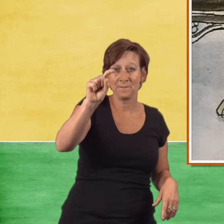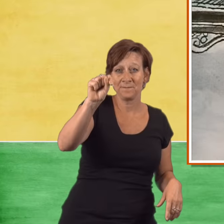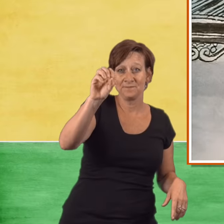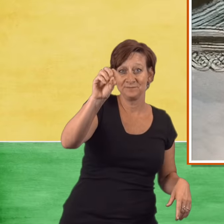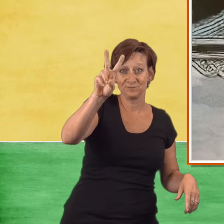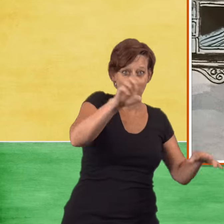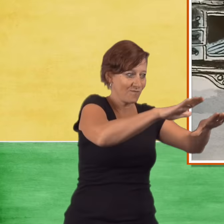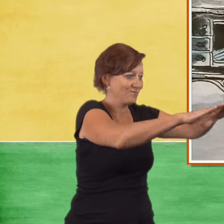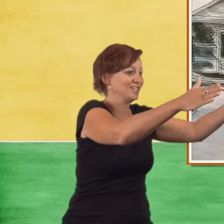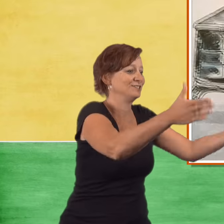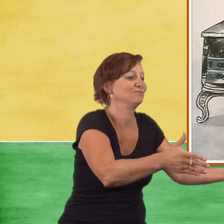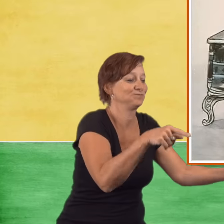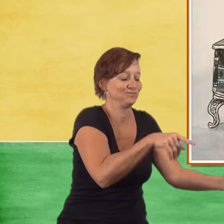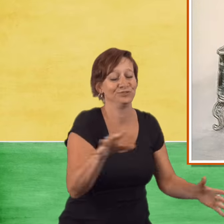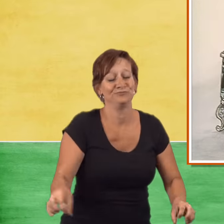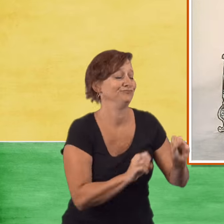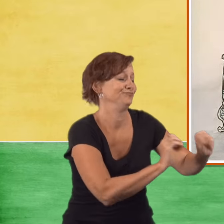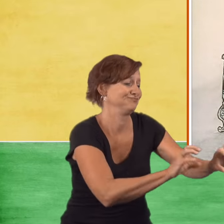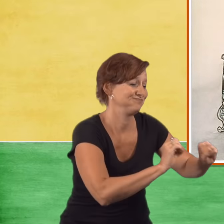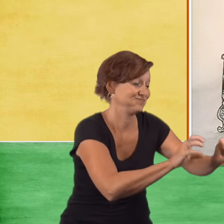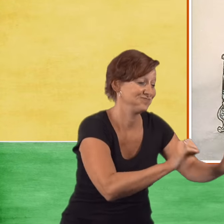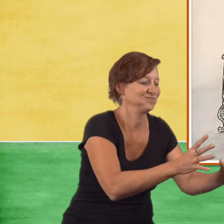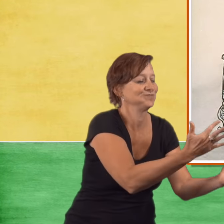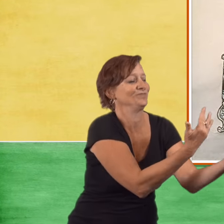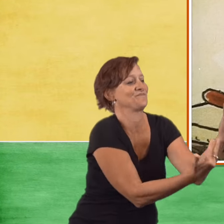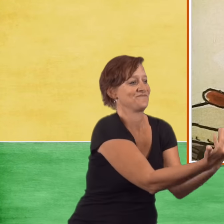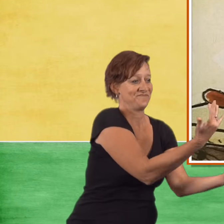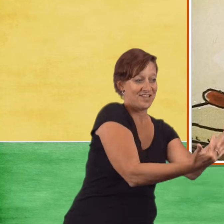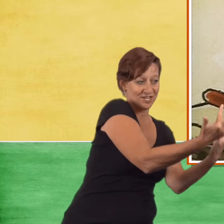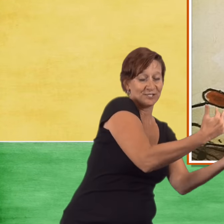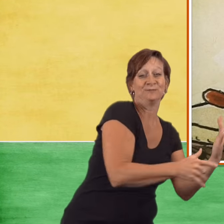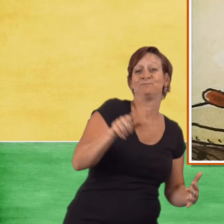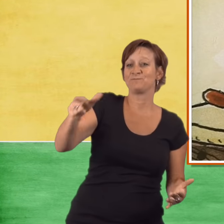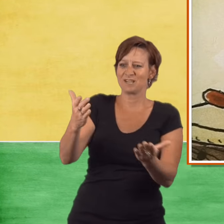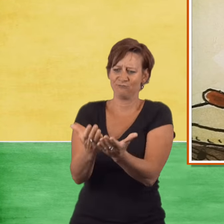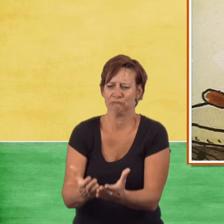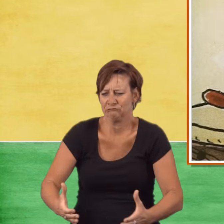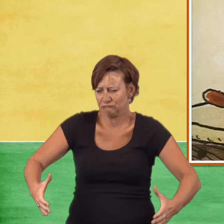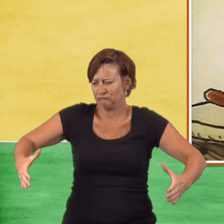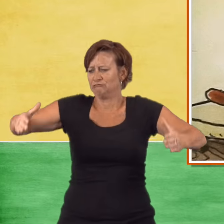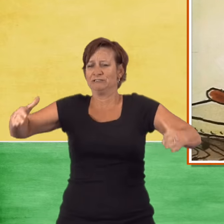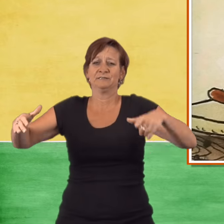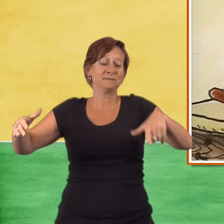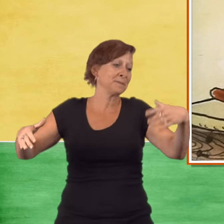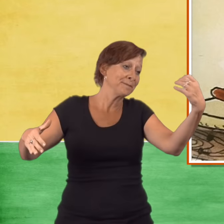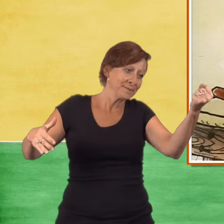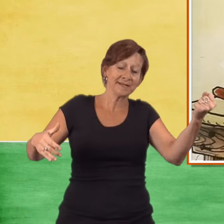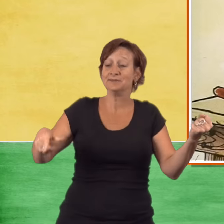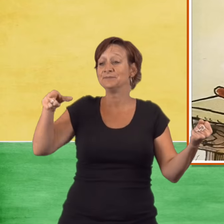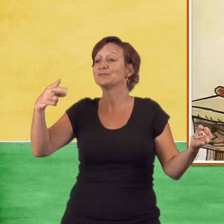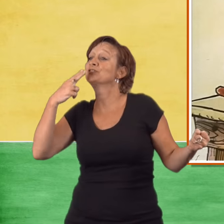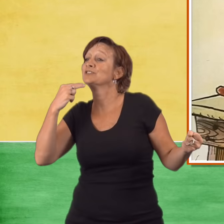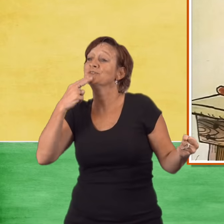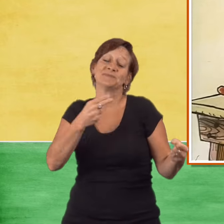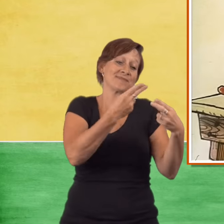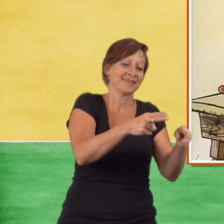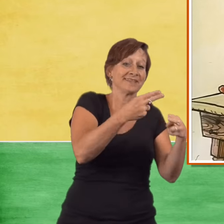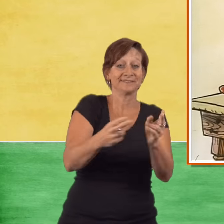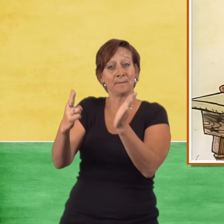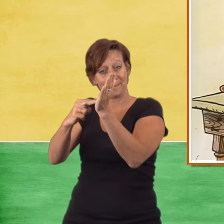and made a fire in the stove. Then she took milk and sugar and eggs and butter